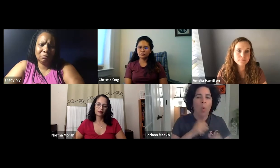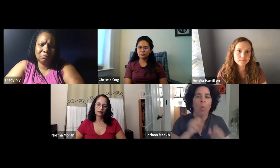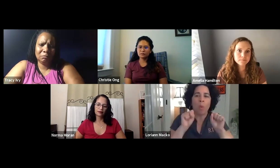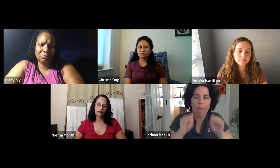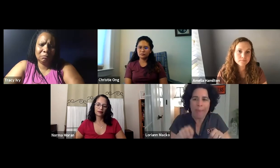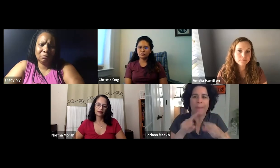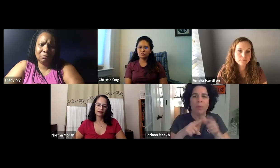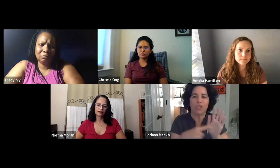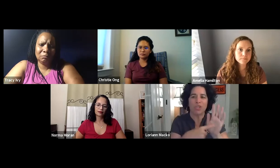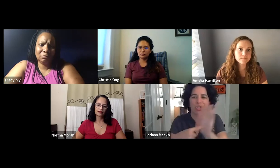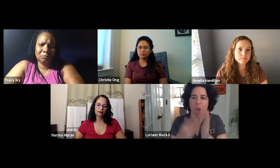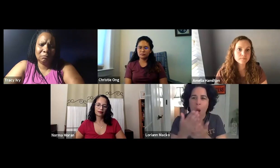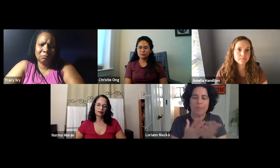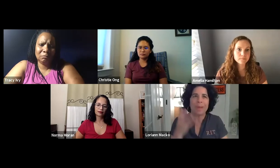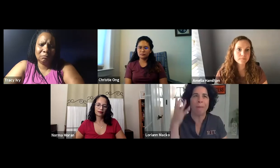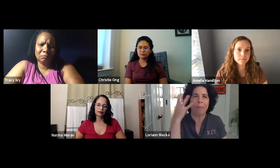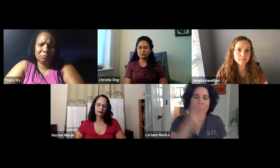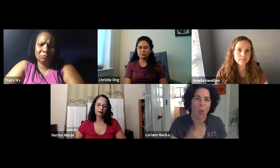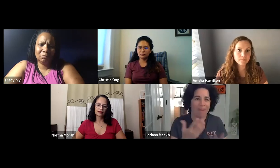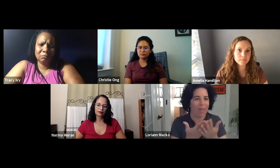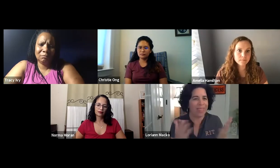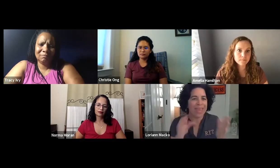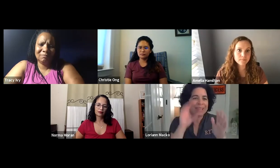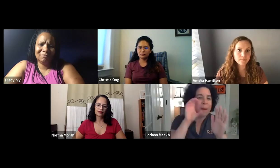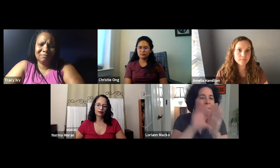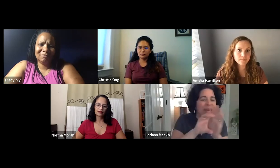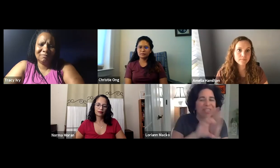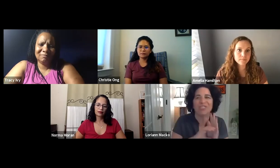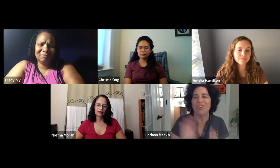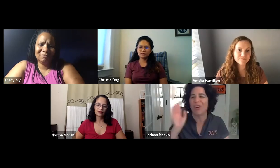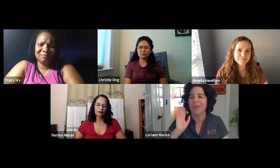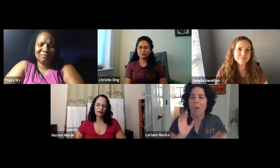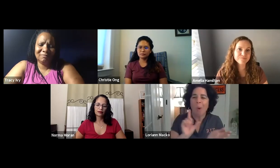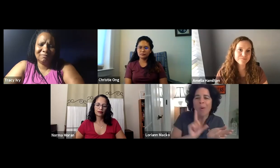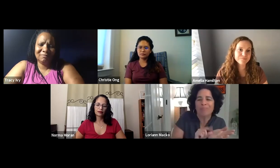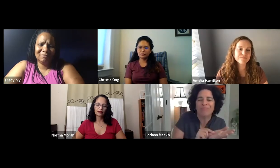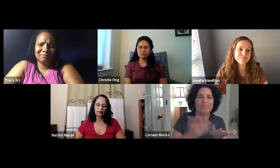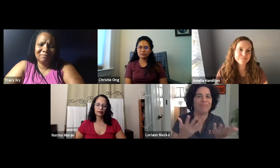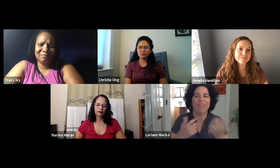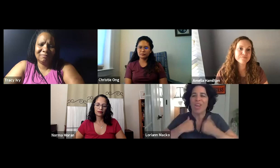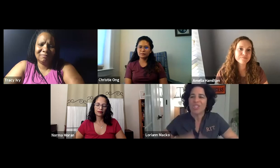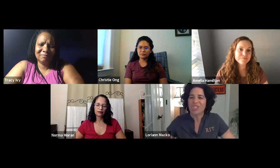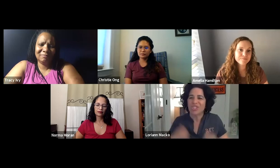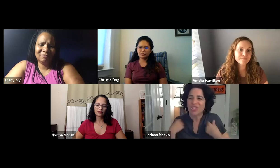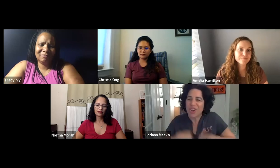shown during the 50th reunion. We were able to show some beautiful things. Pictures and